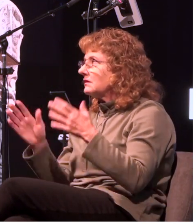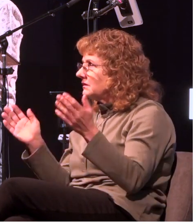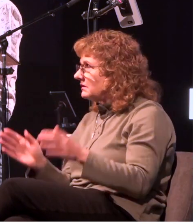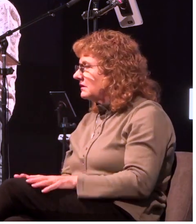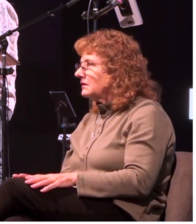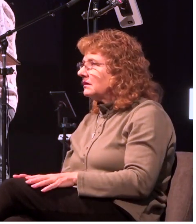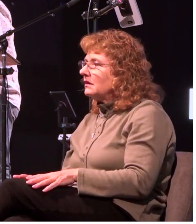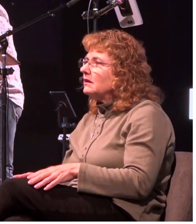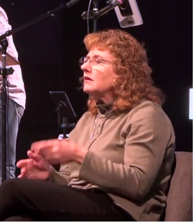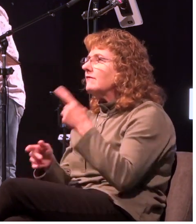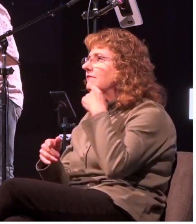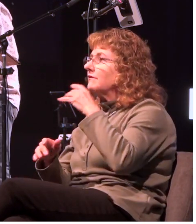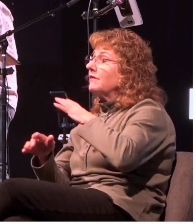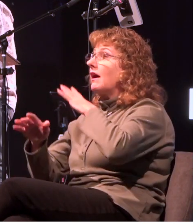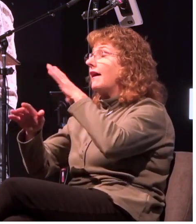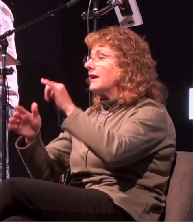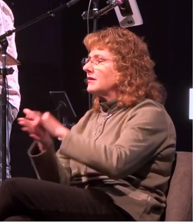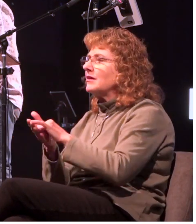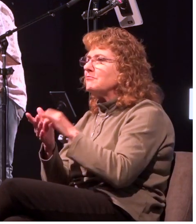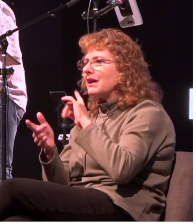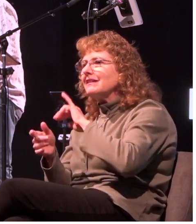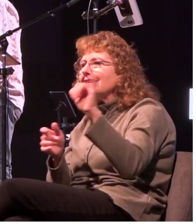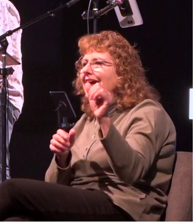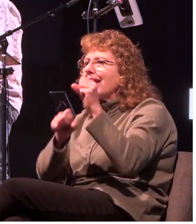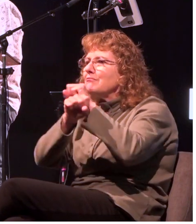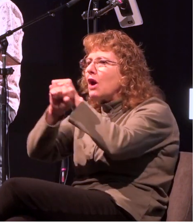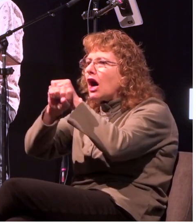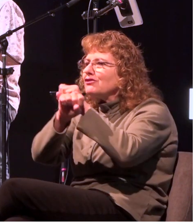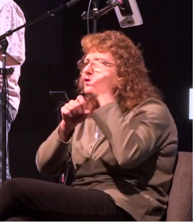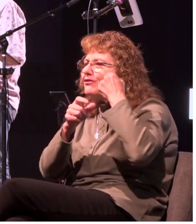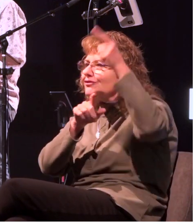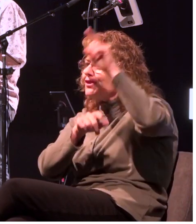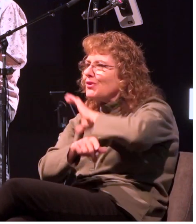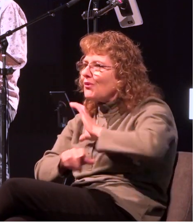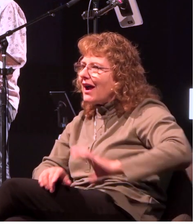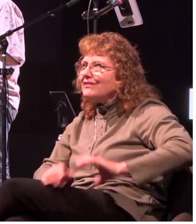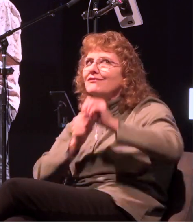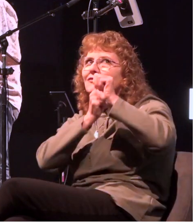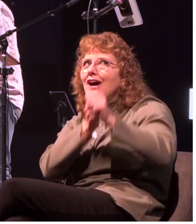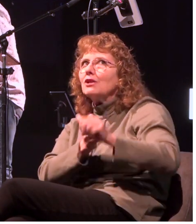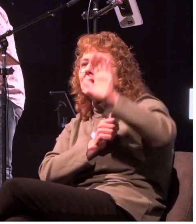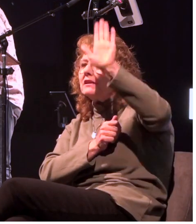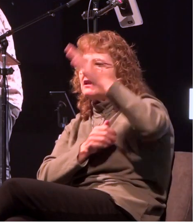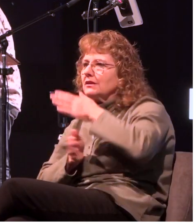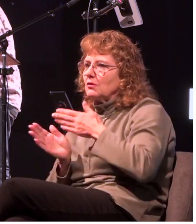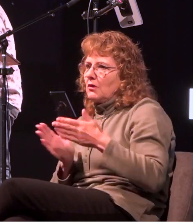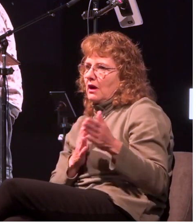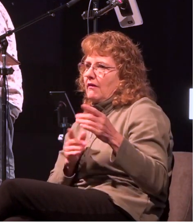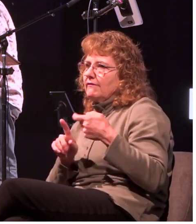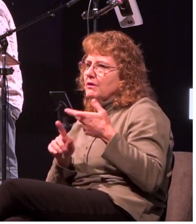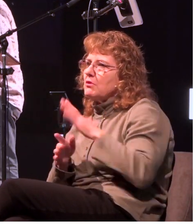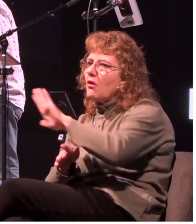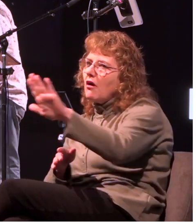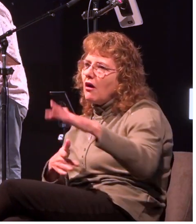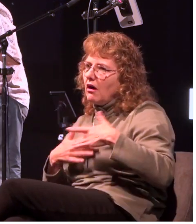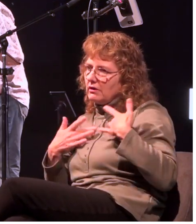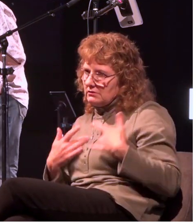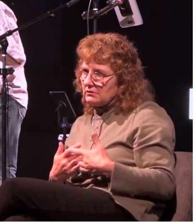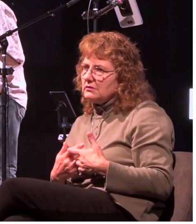but as bond servants of christ doing the will of god here's the key from the heart right with good will